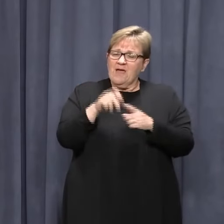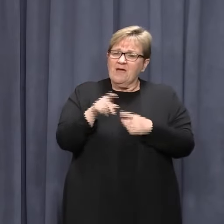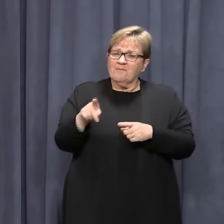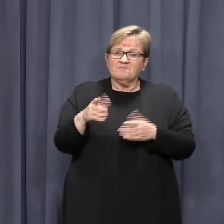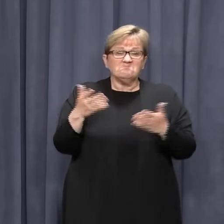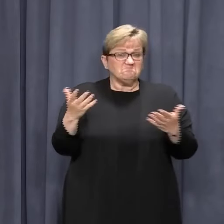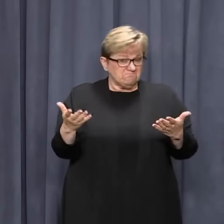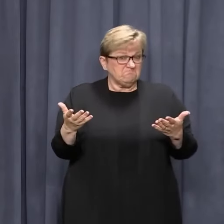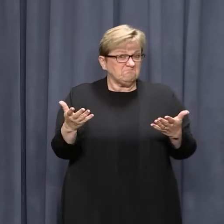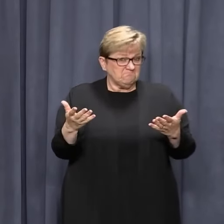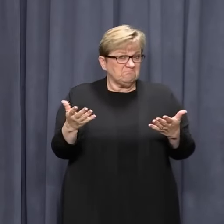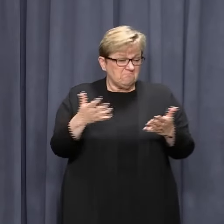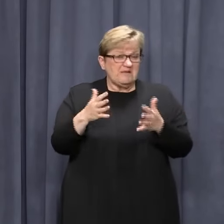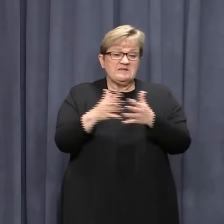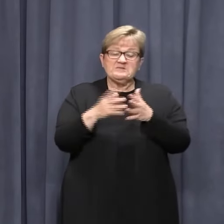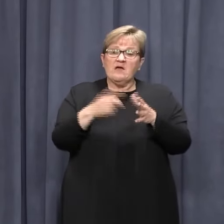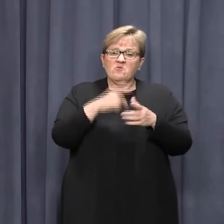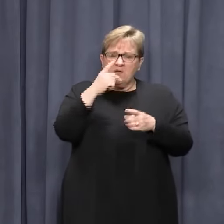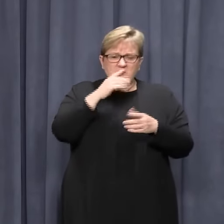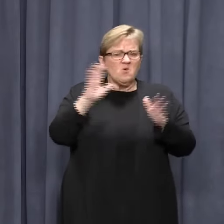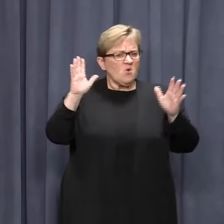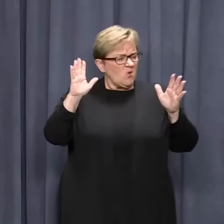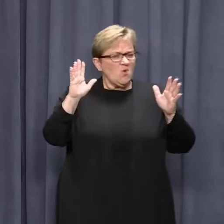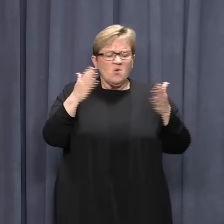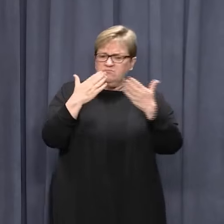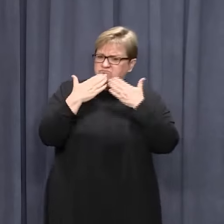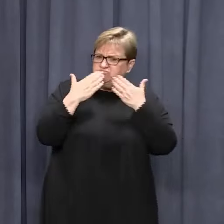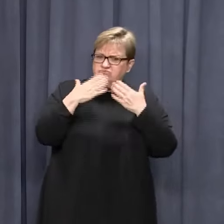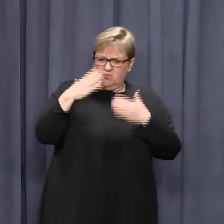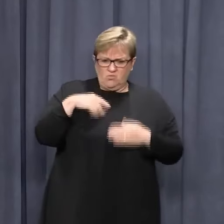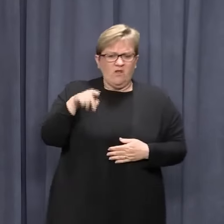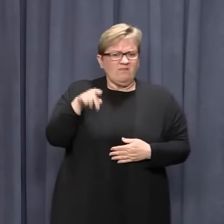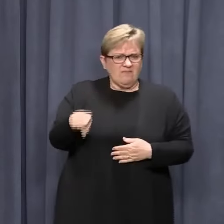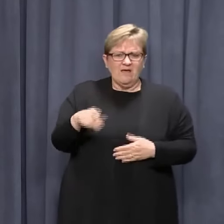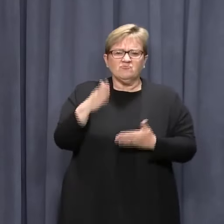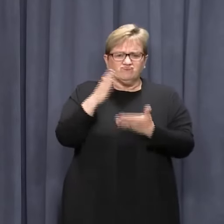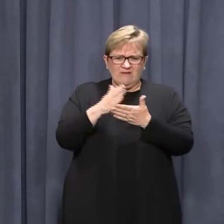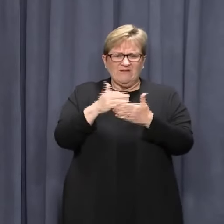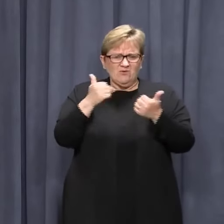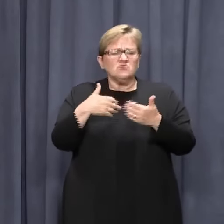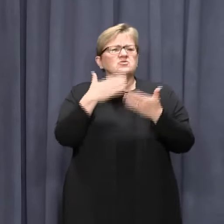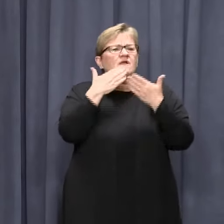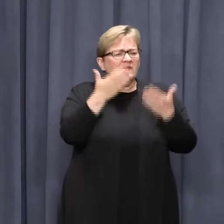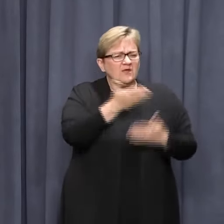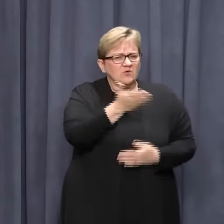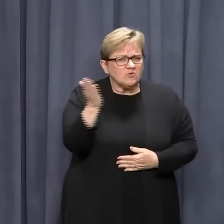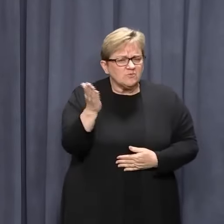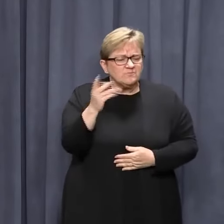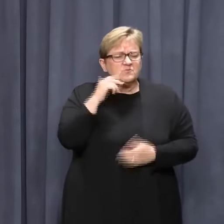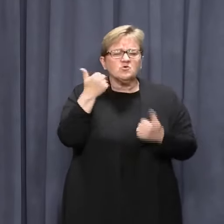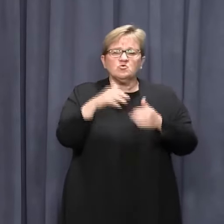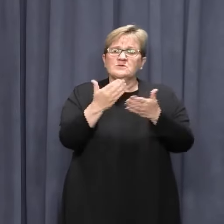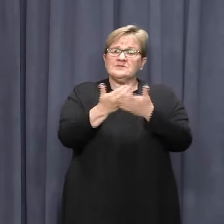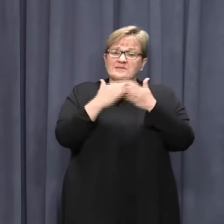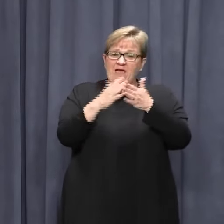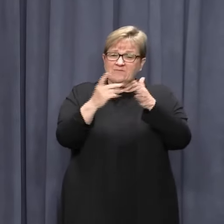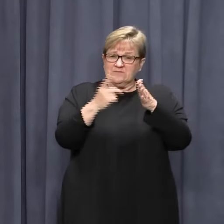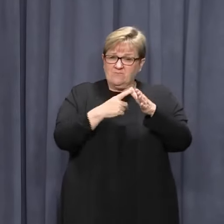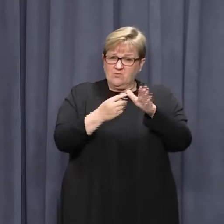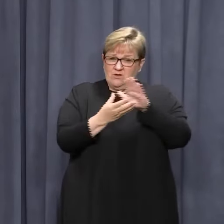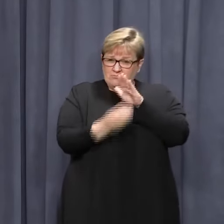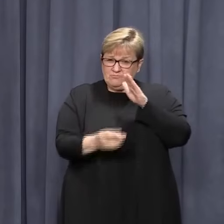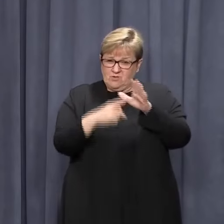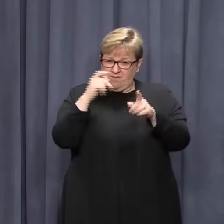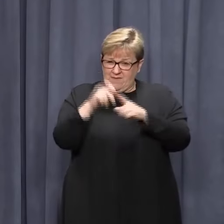say that Western Australians have embraced it and I thank them for that. By using SafeWA you will help keeping